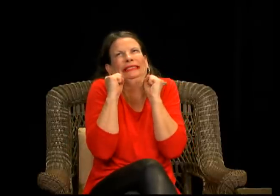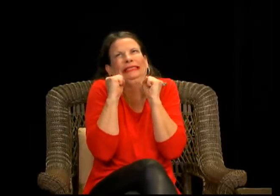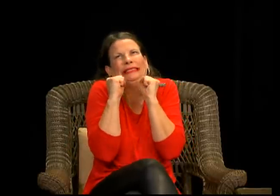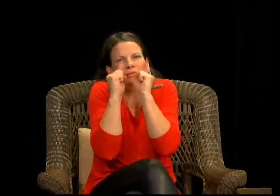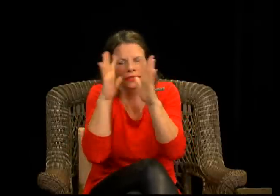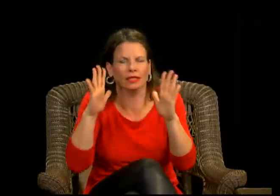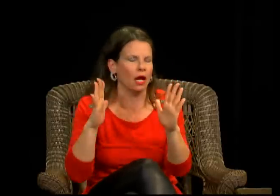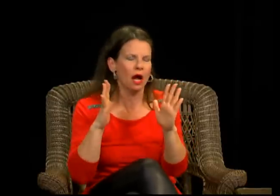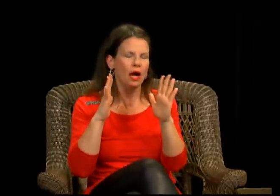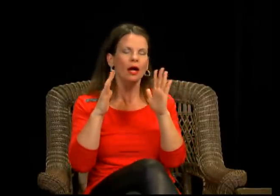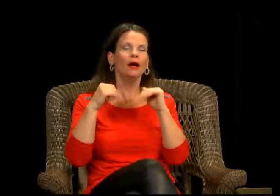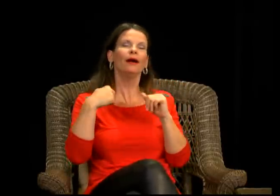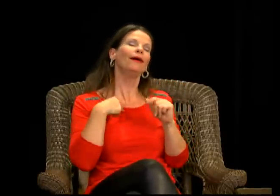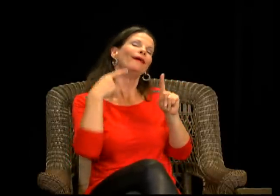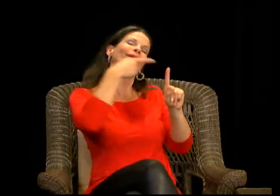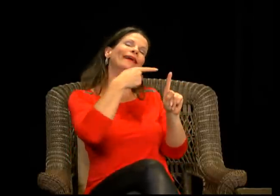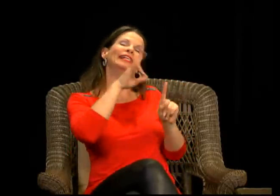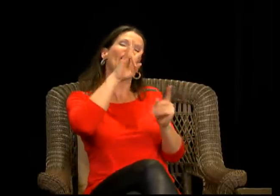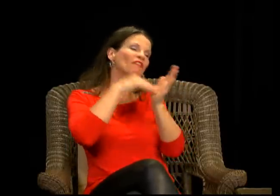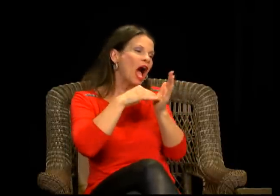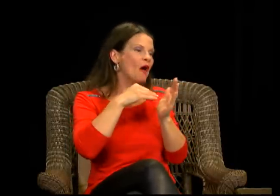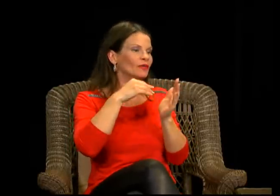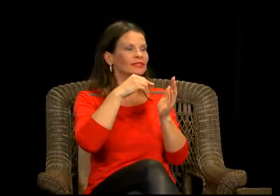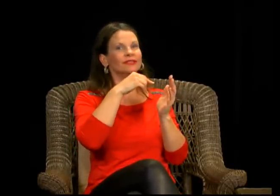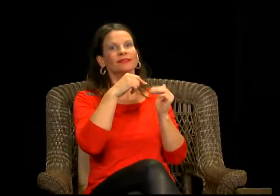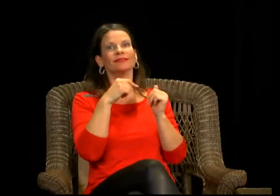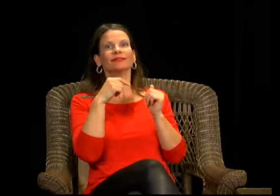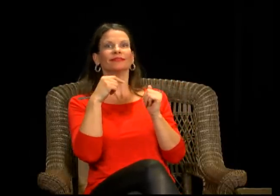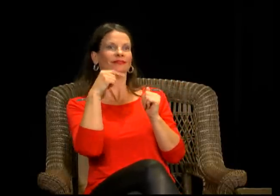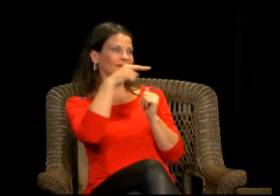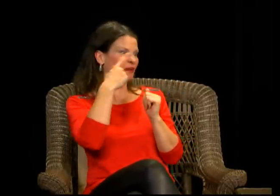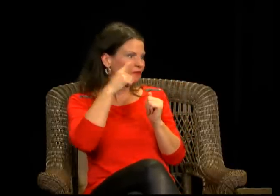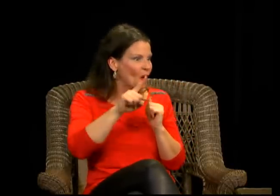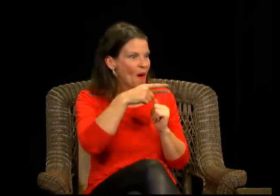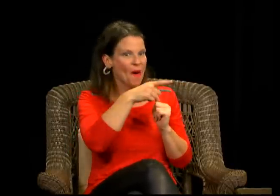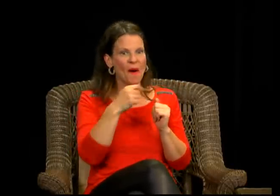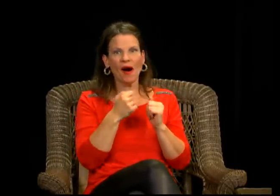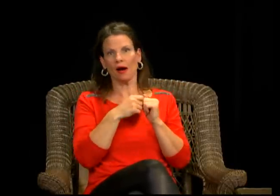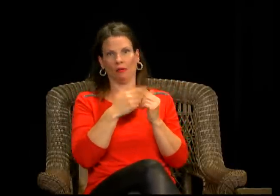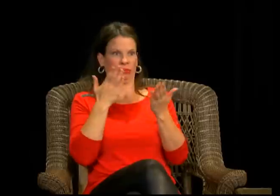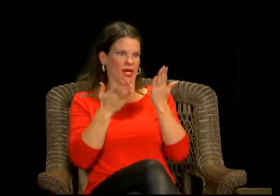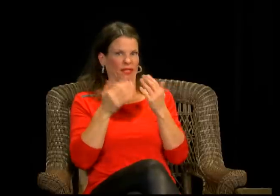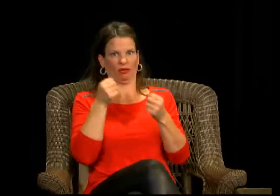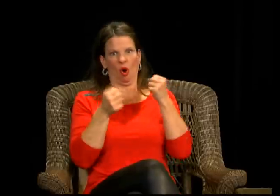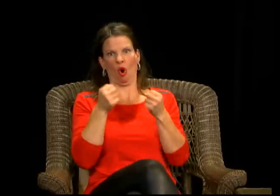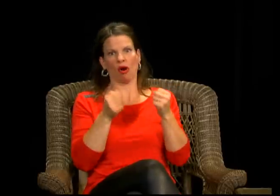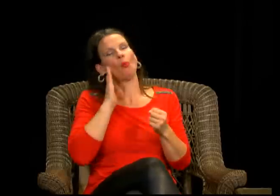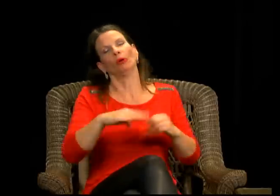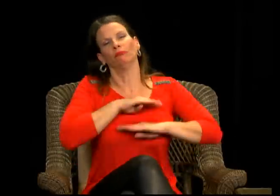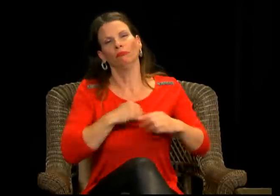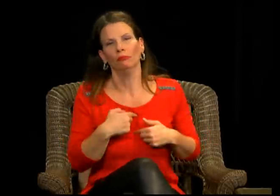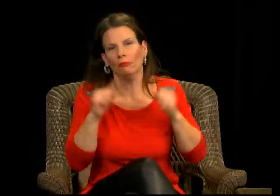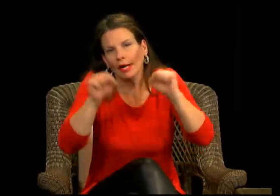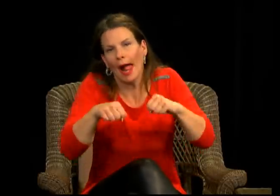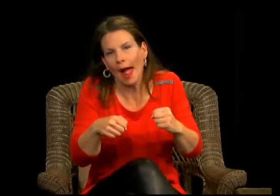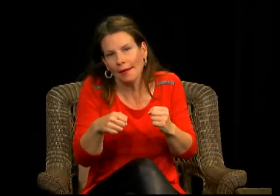go you have shoes but i mean i can't even afford the concept of it and you know